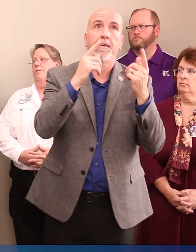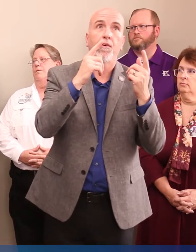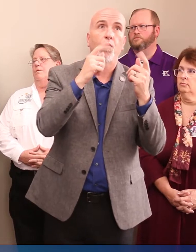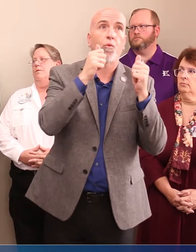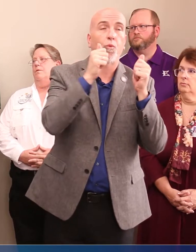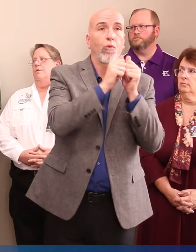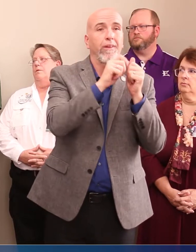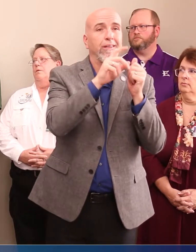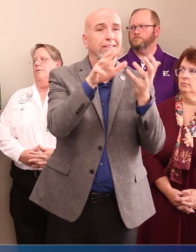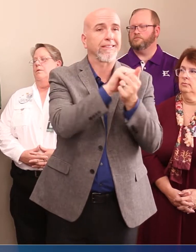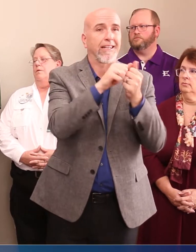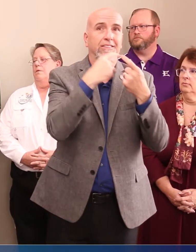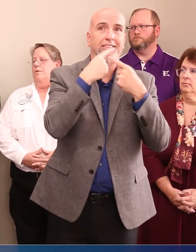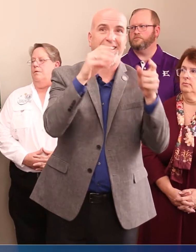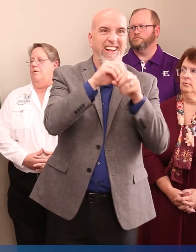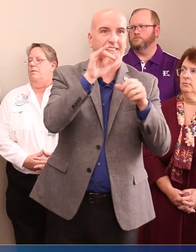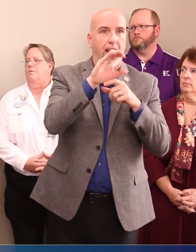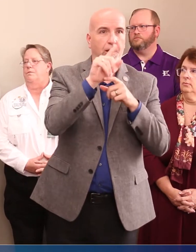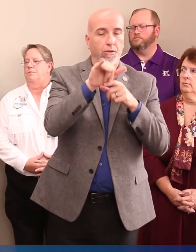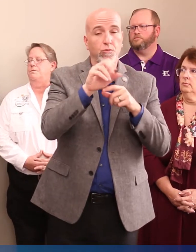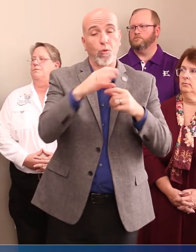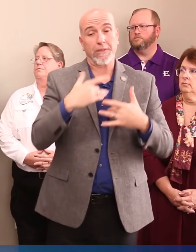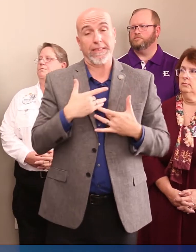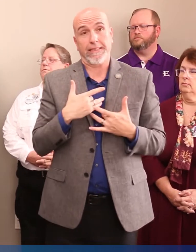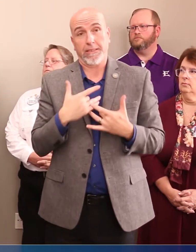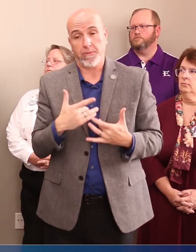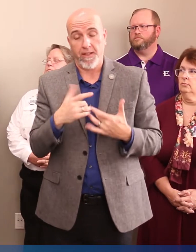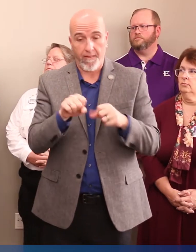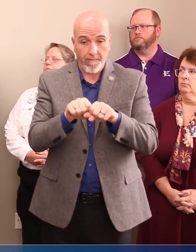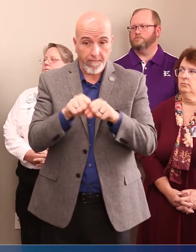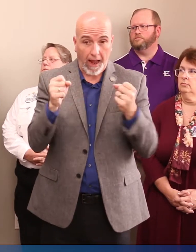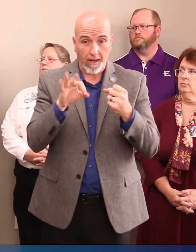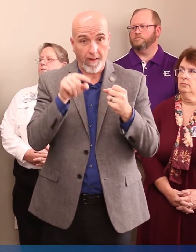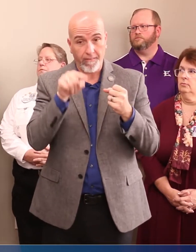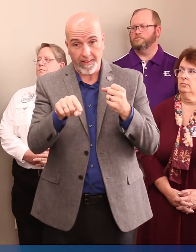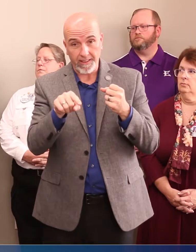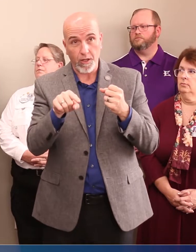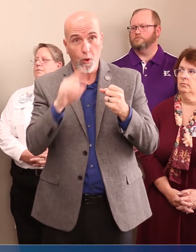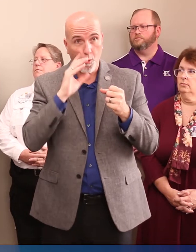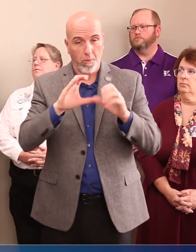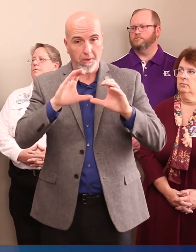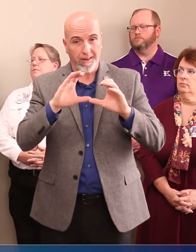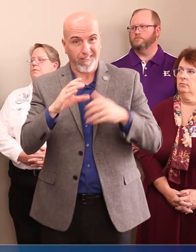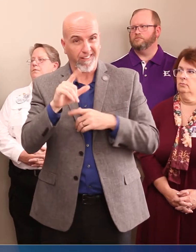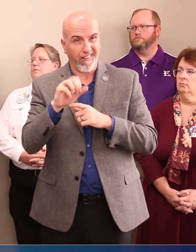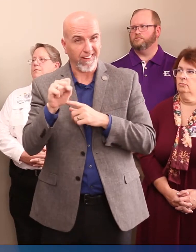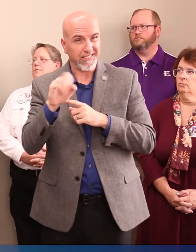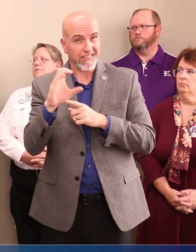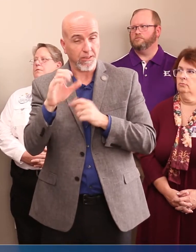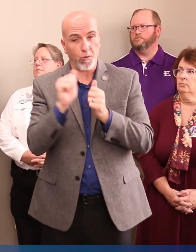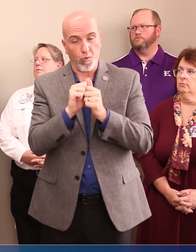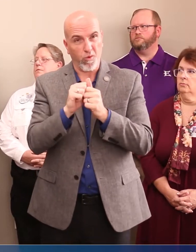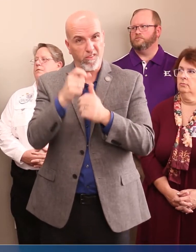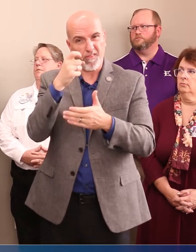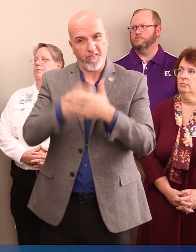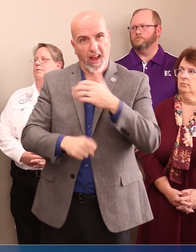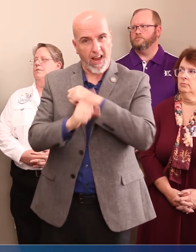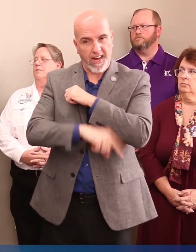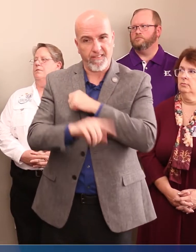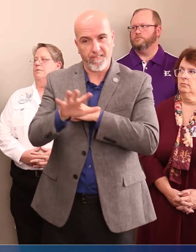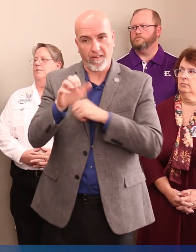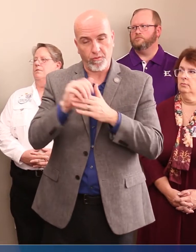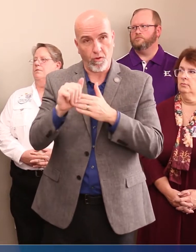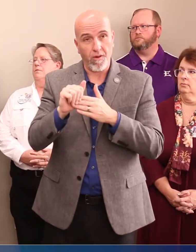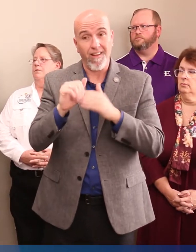disaster declaration in a county. So normally, a violation of this ordinance would be a Class C misdemeanor with a $500 fine. The next